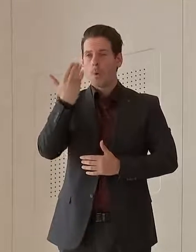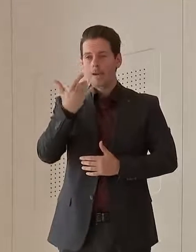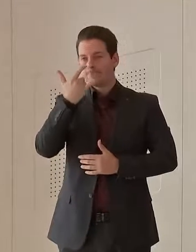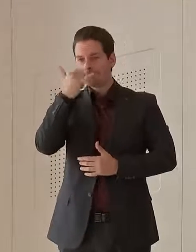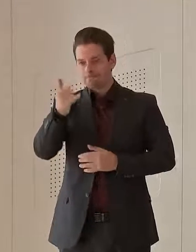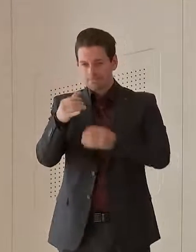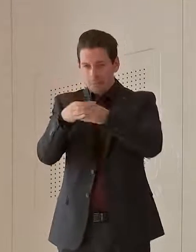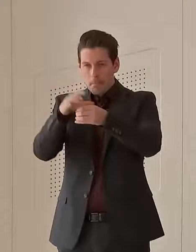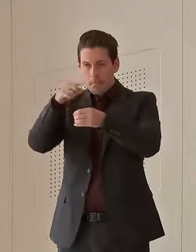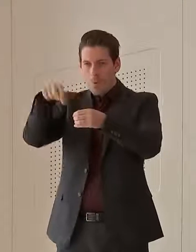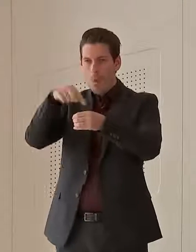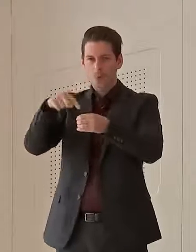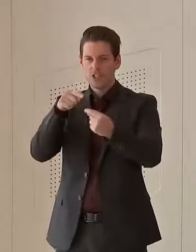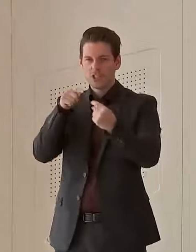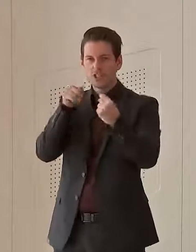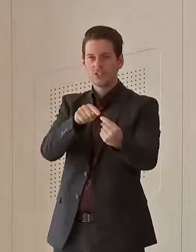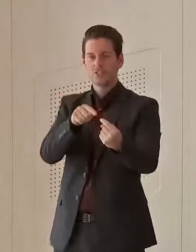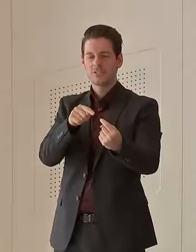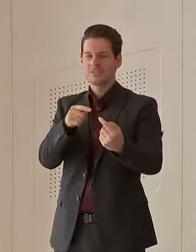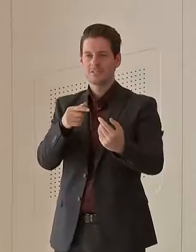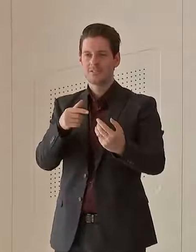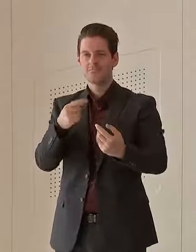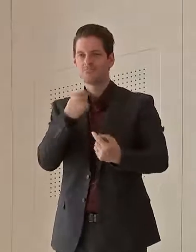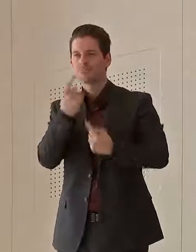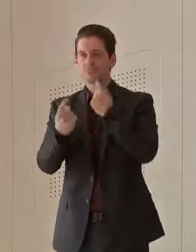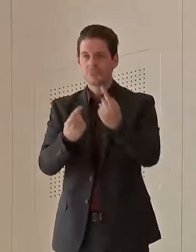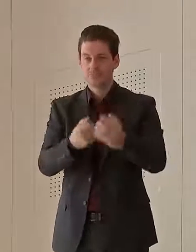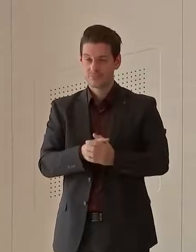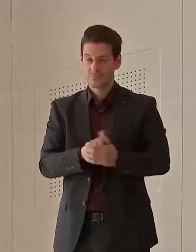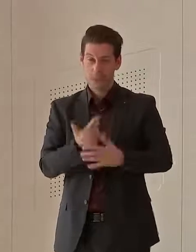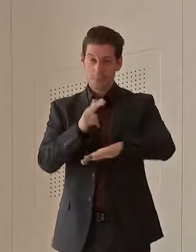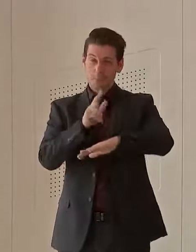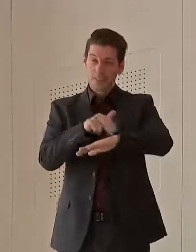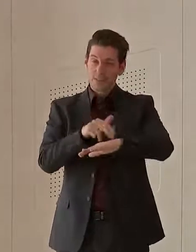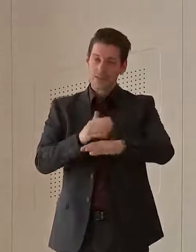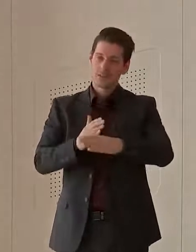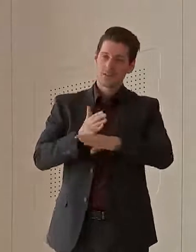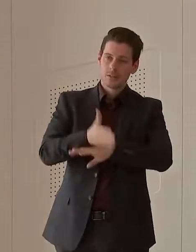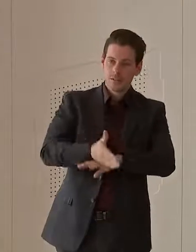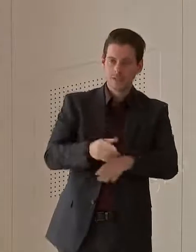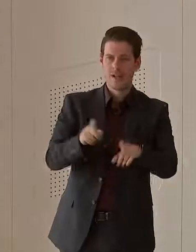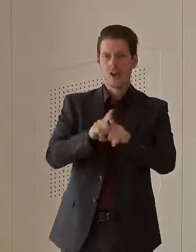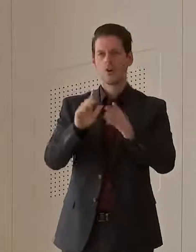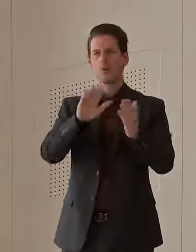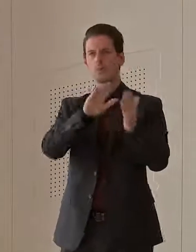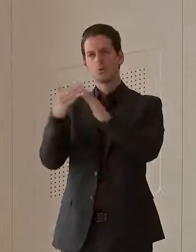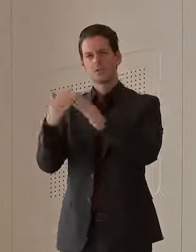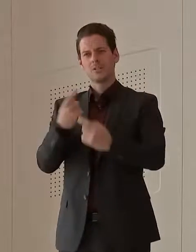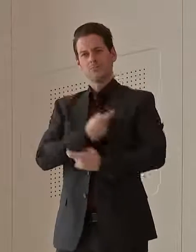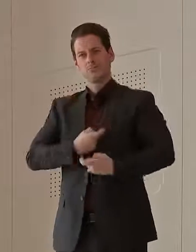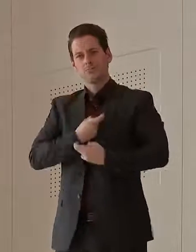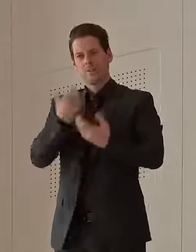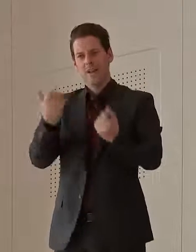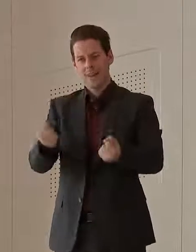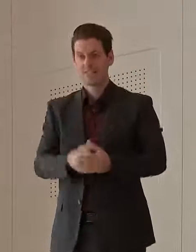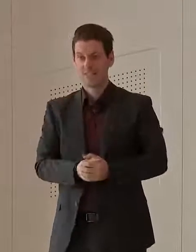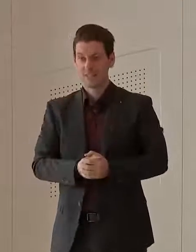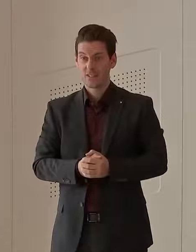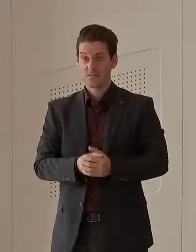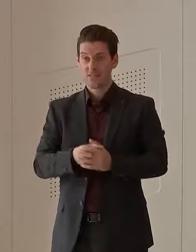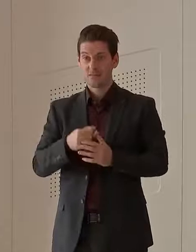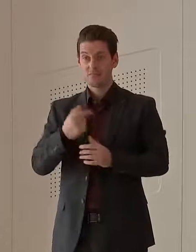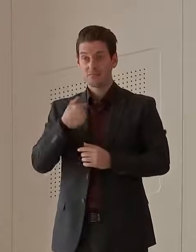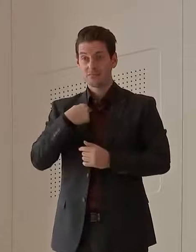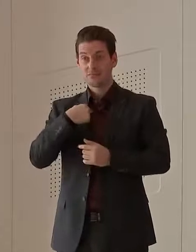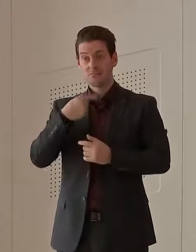that makes it incredibly difficult, not only for police, but also the community as well. But action will be taken on